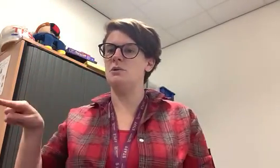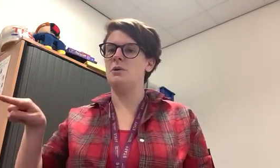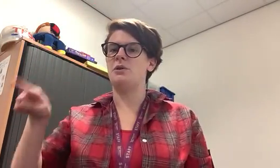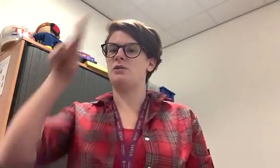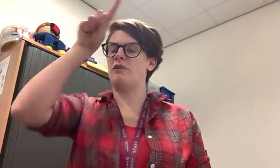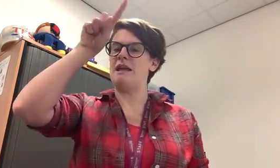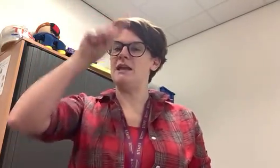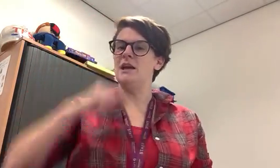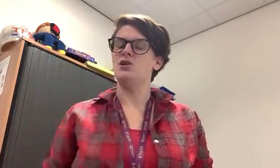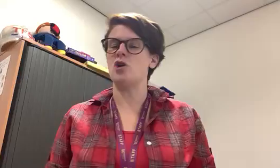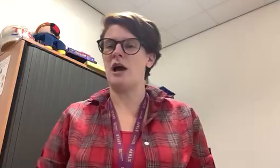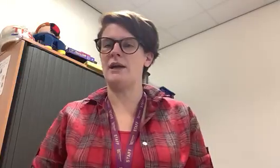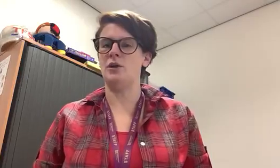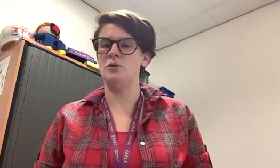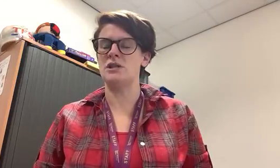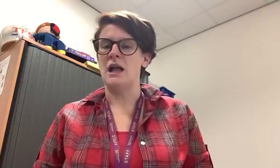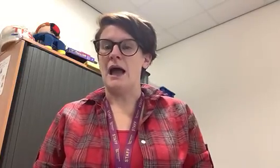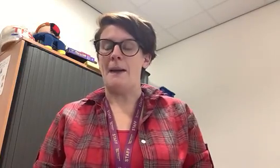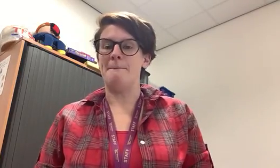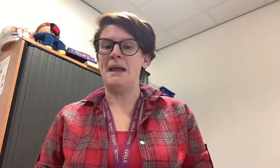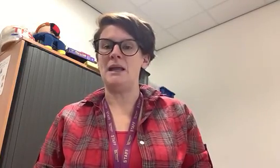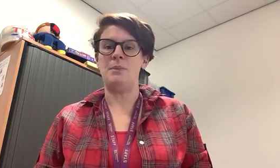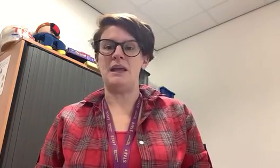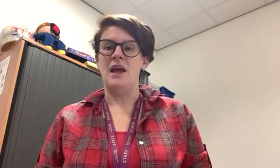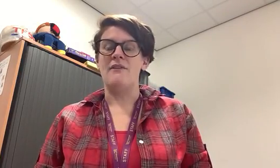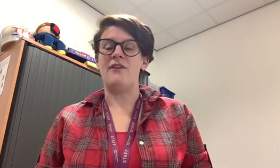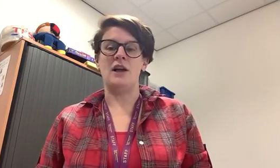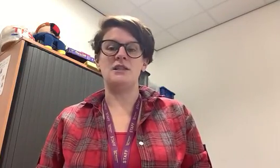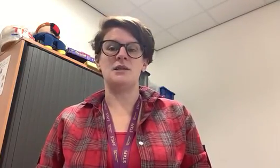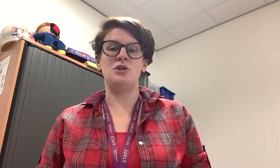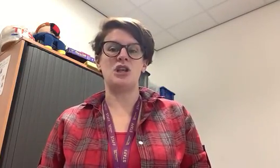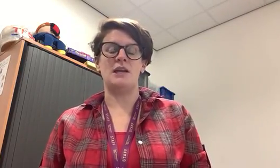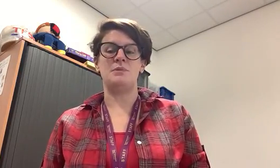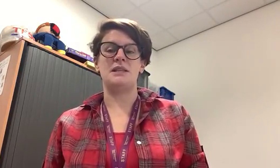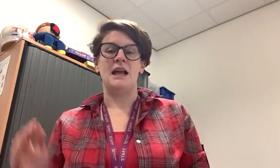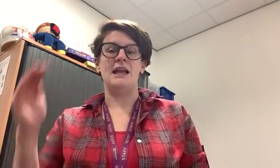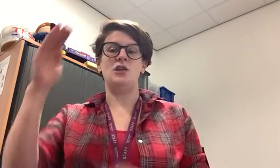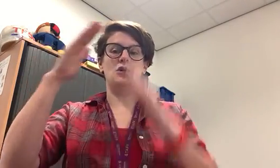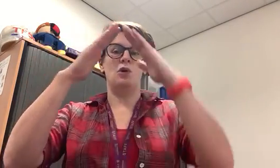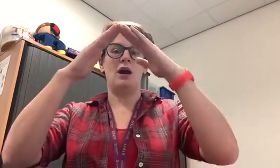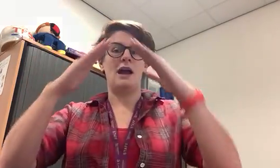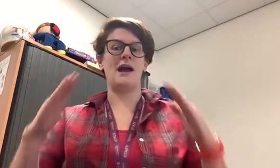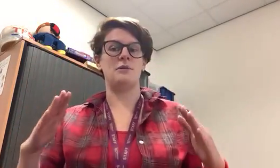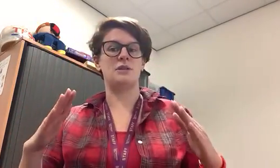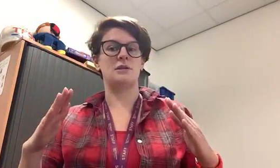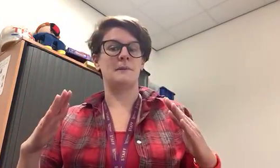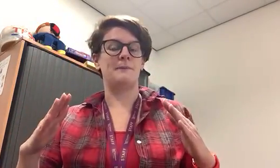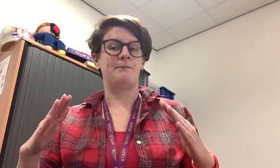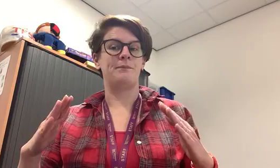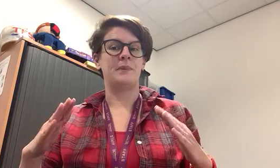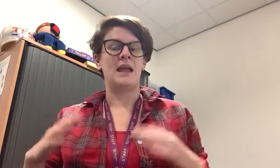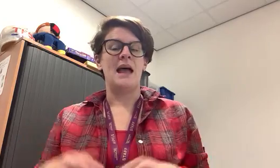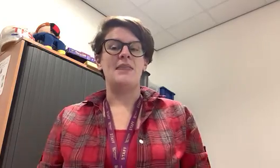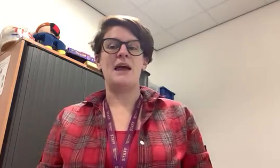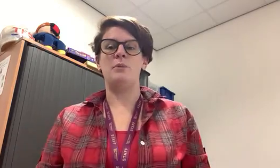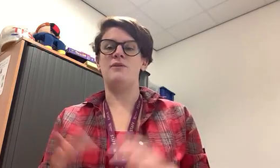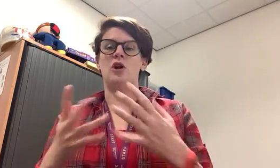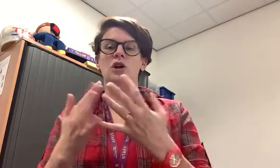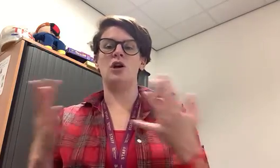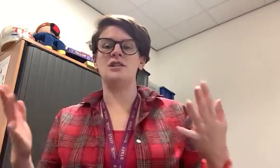three triangles and maybe find some shapes in your house then we've got lots